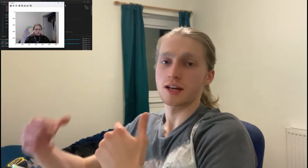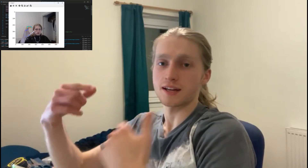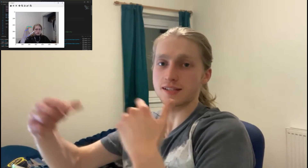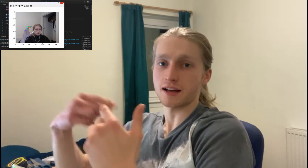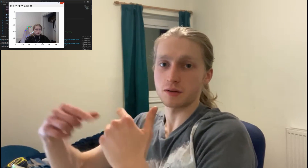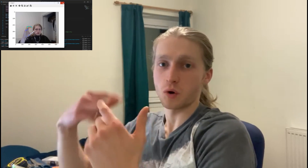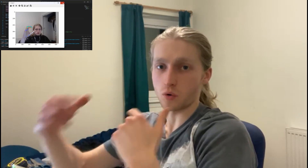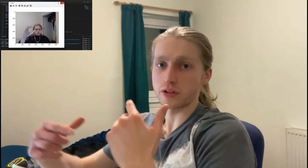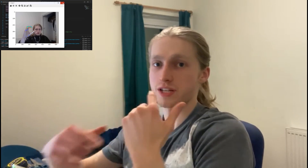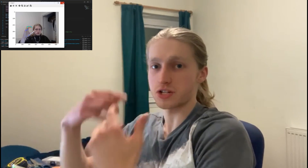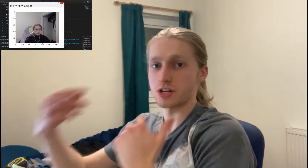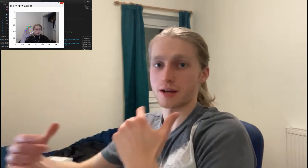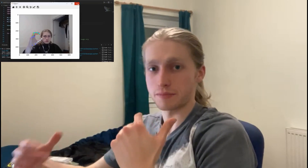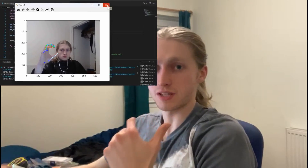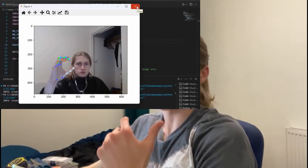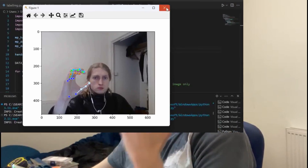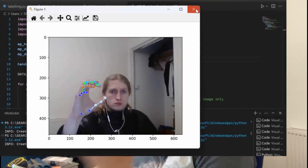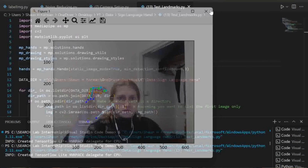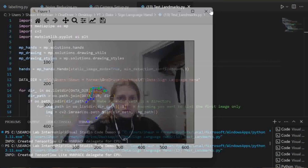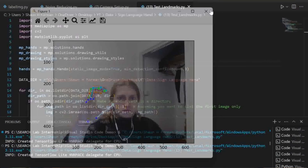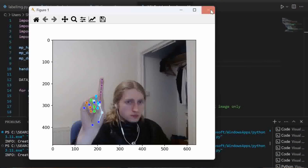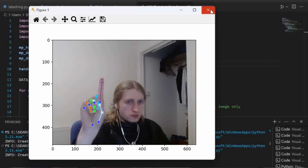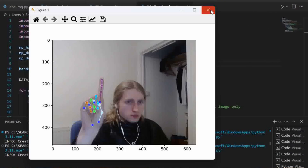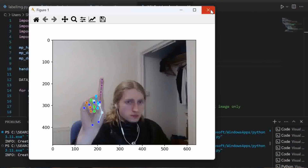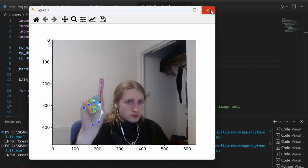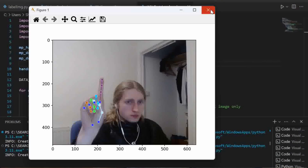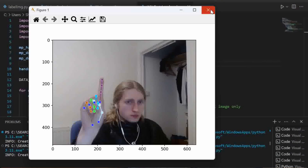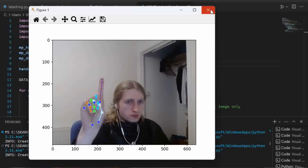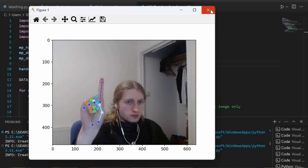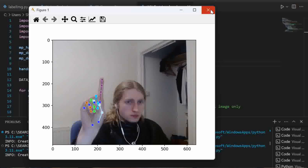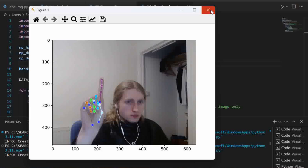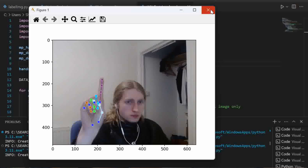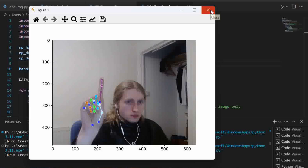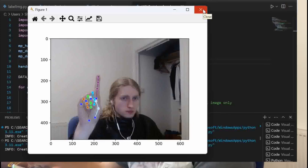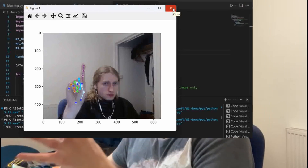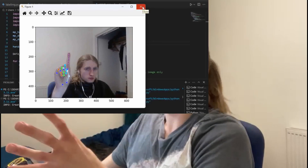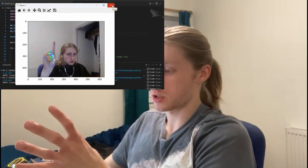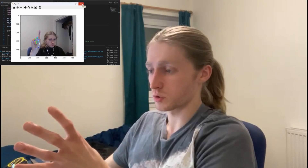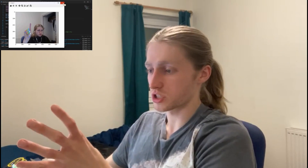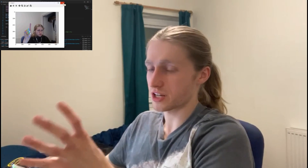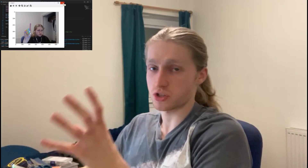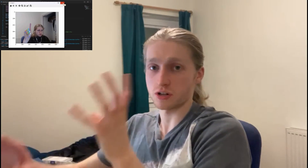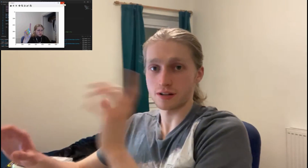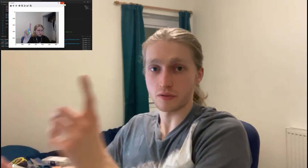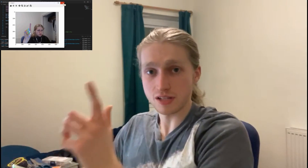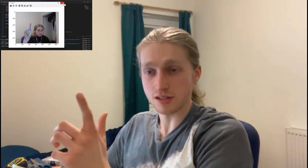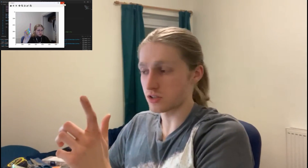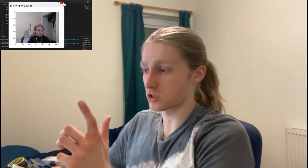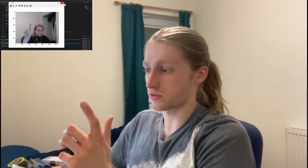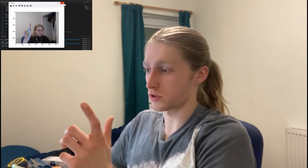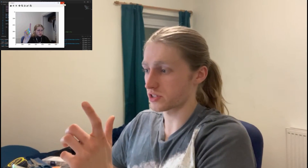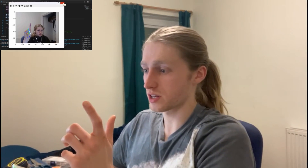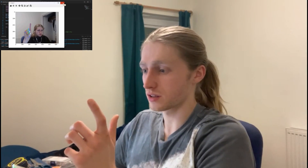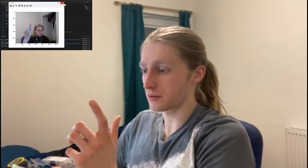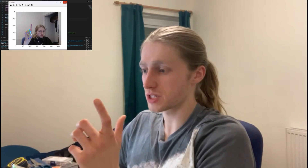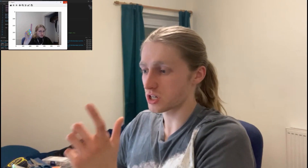exactly what orientation and position the hand needs to be in for it to recognise an actual gesture. Now this is just for still images,